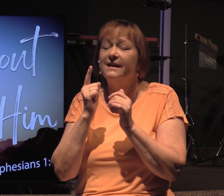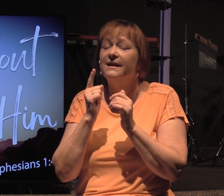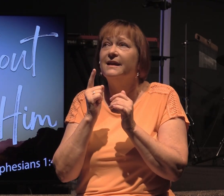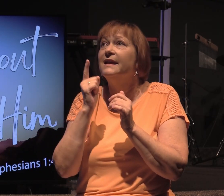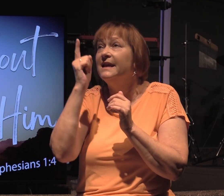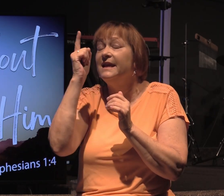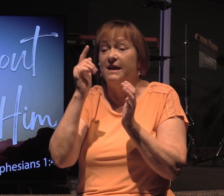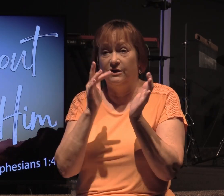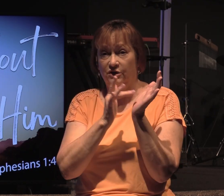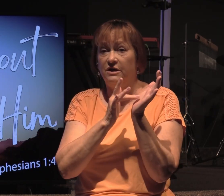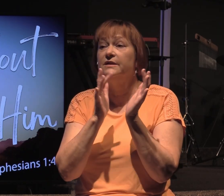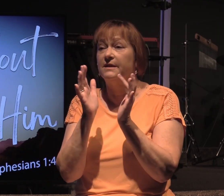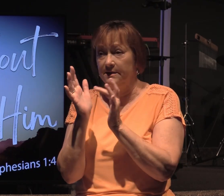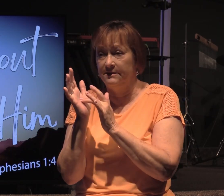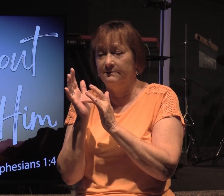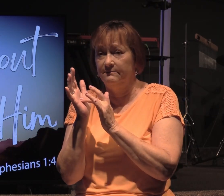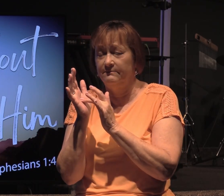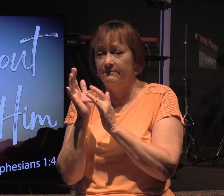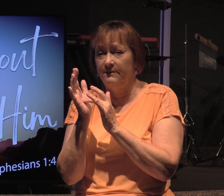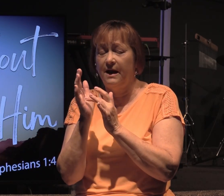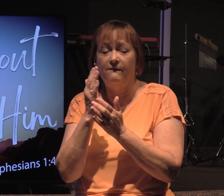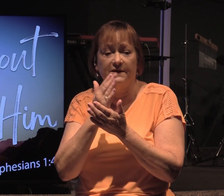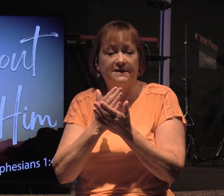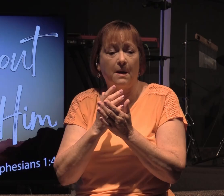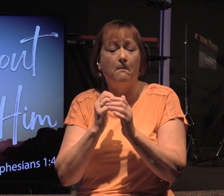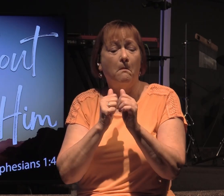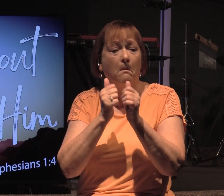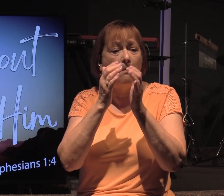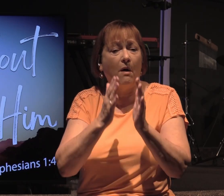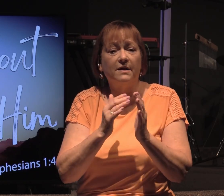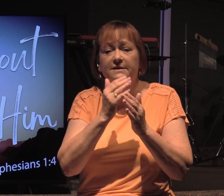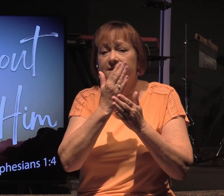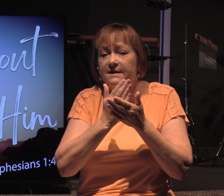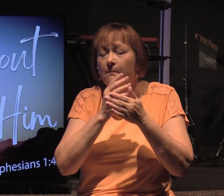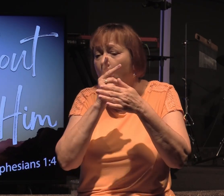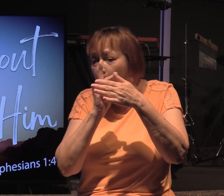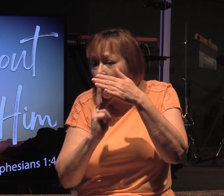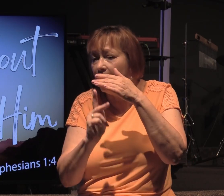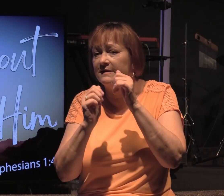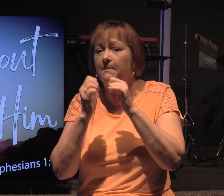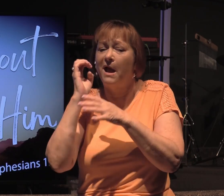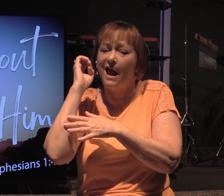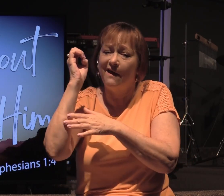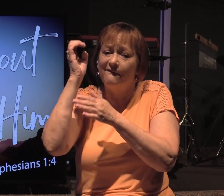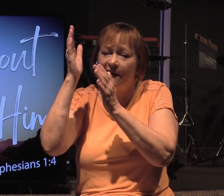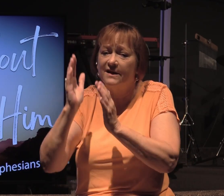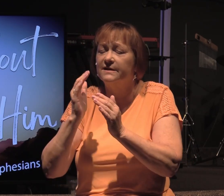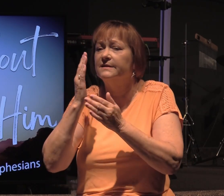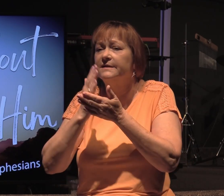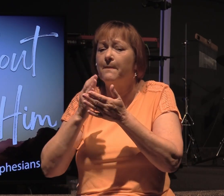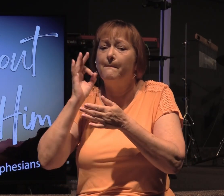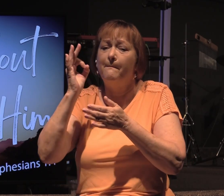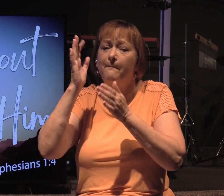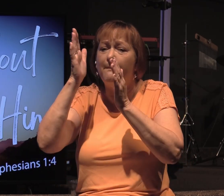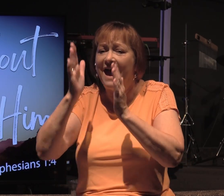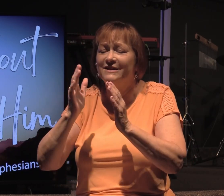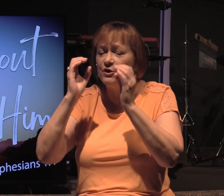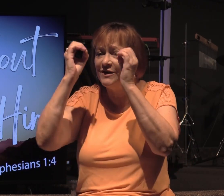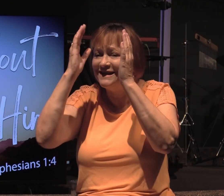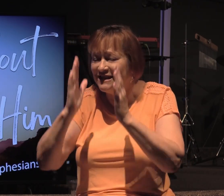reference to Jesus, gave some apostles, some prophets, some evangelists, some pastor, teachers.